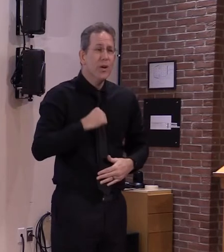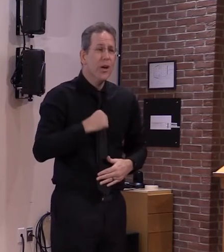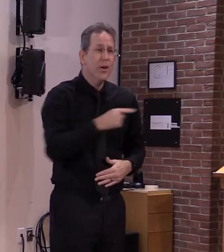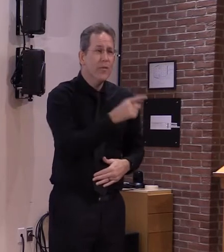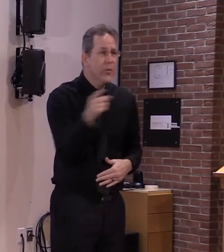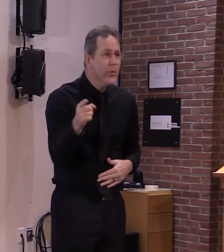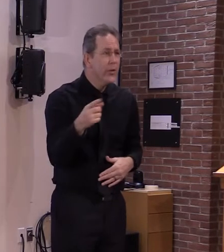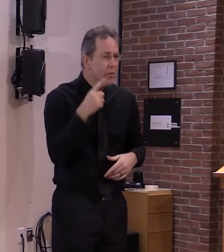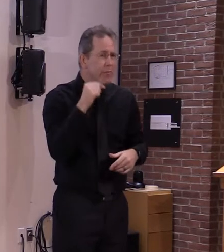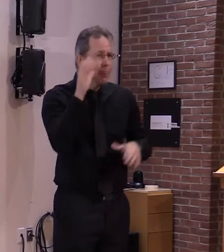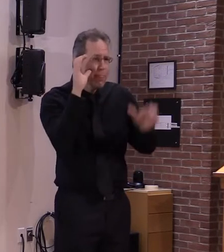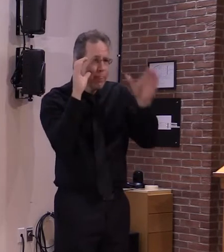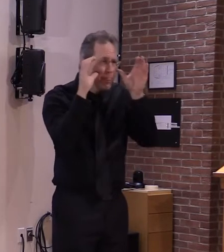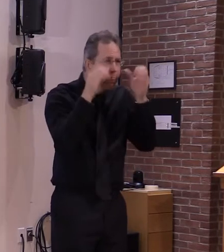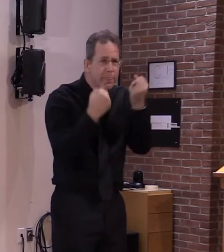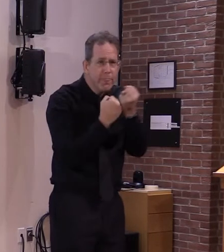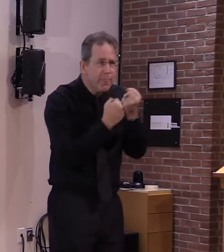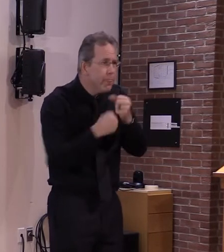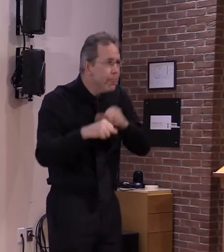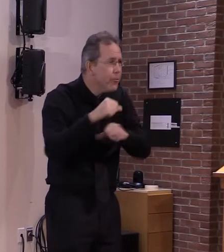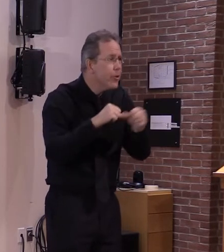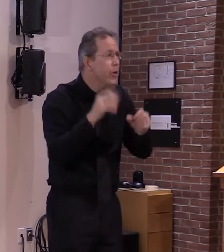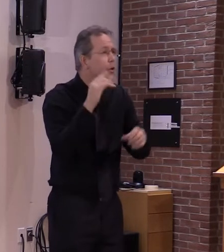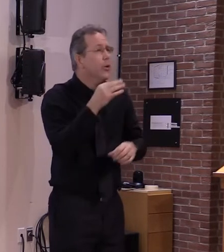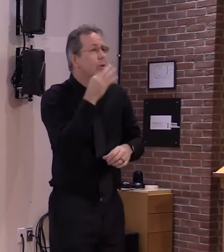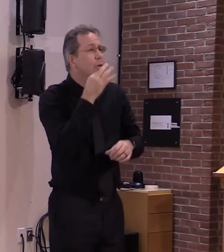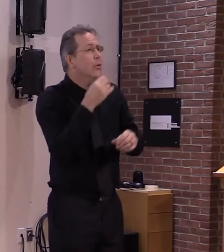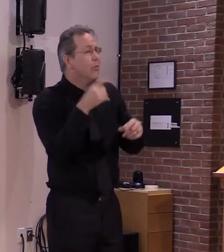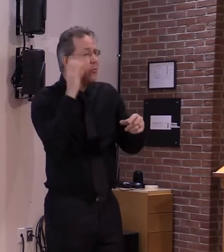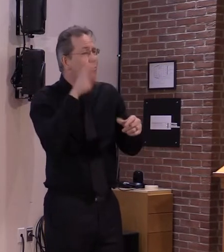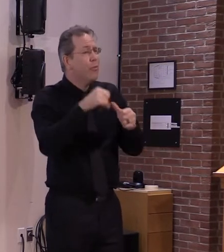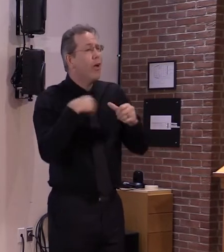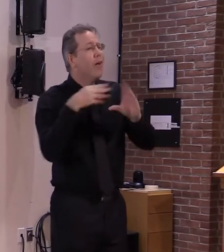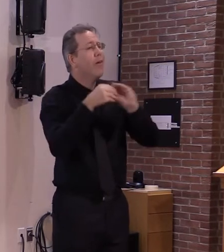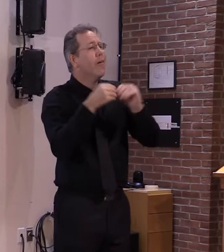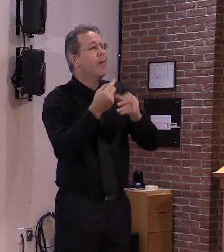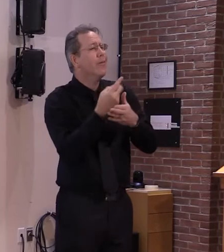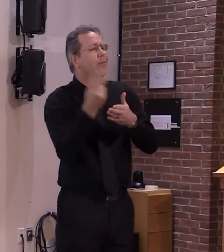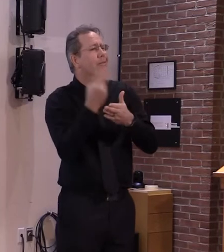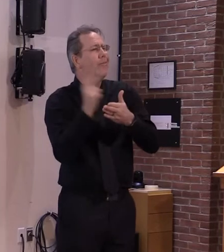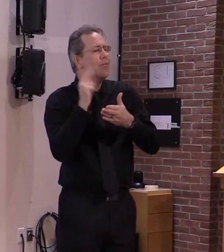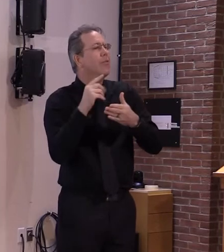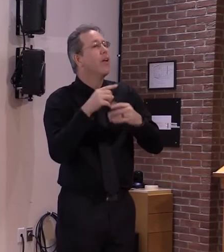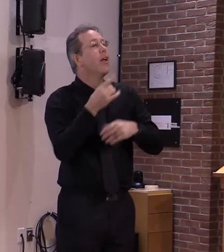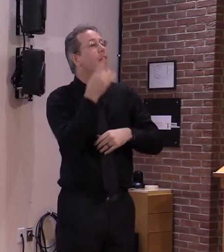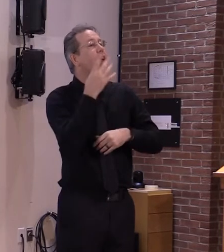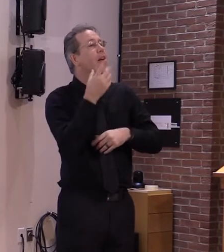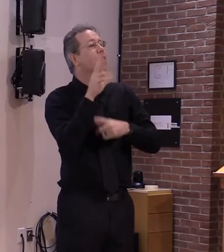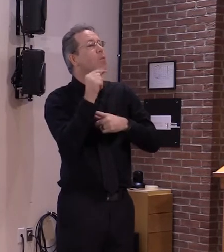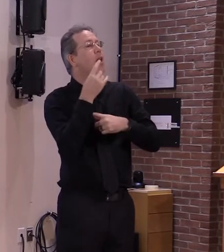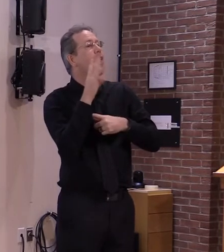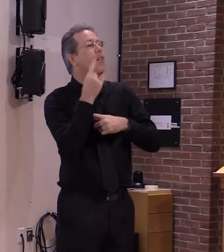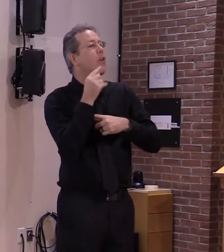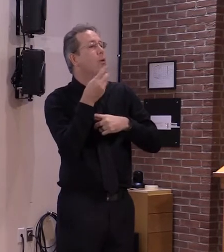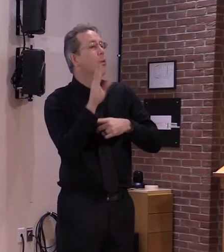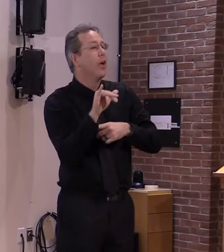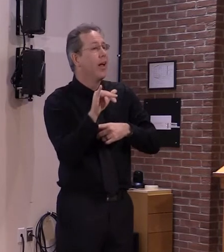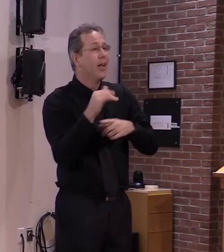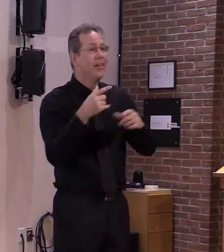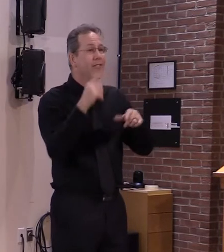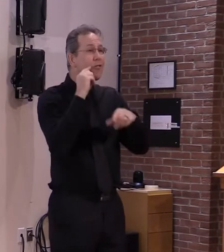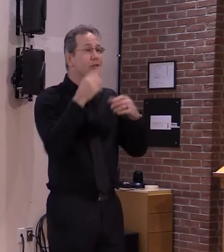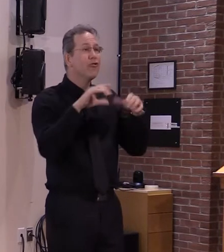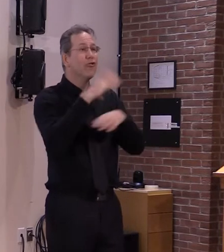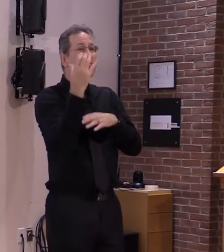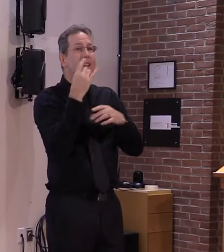our spirits during a holiday season like no other we've seen thousands of people post their pictures and I hope this has